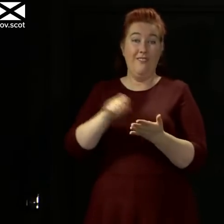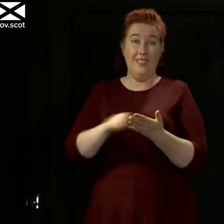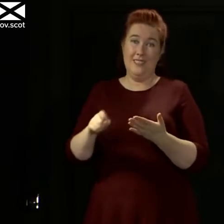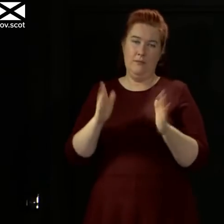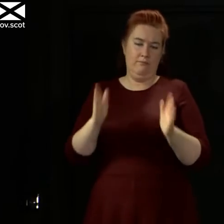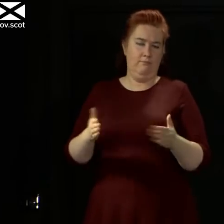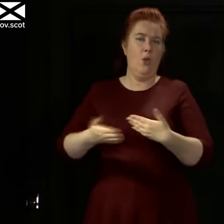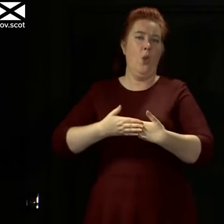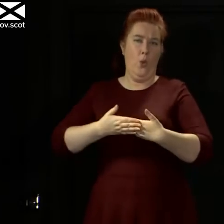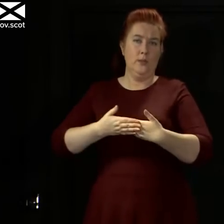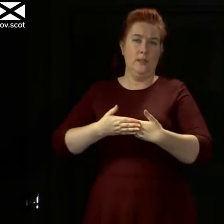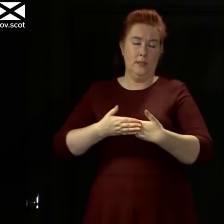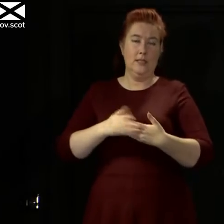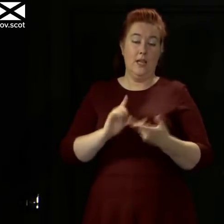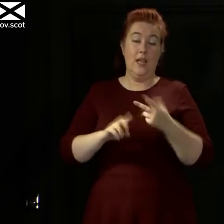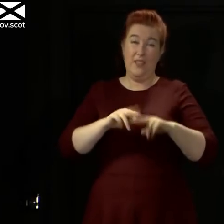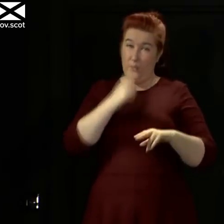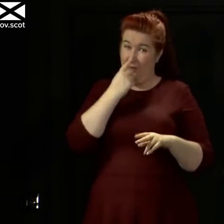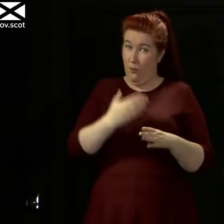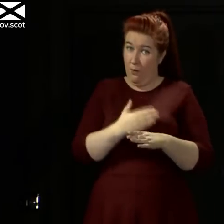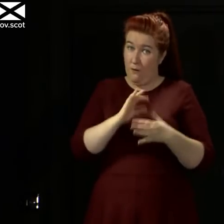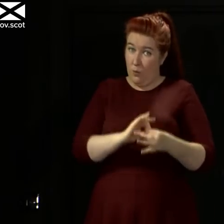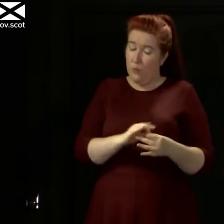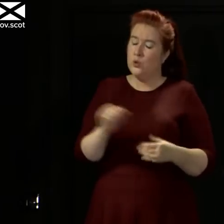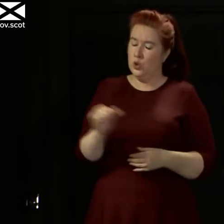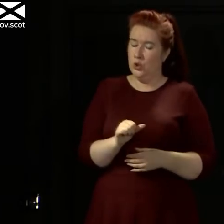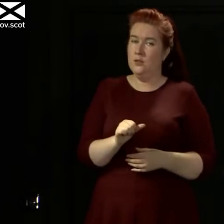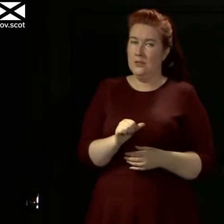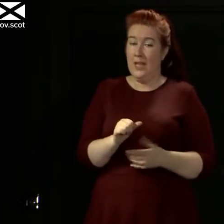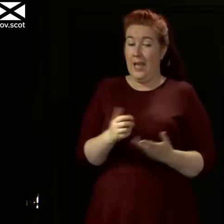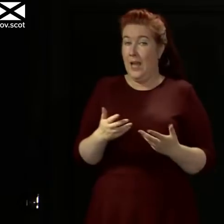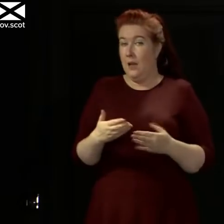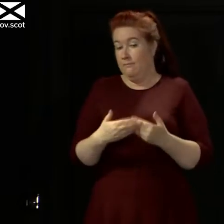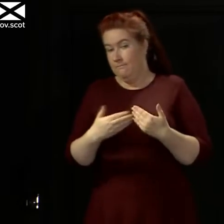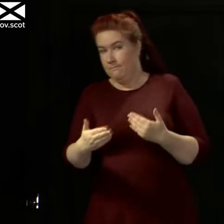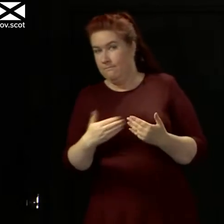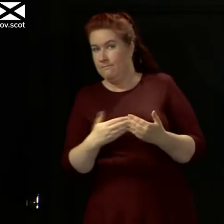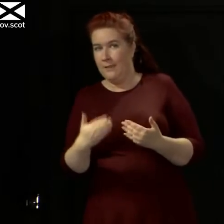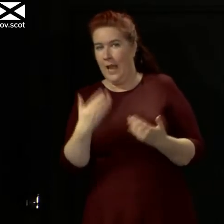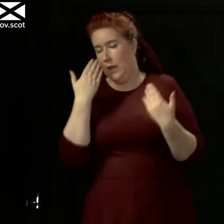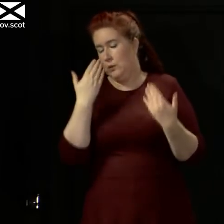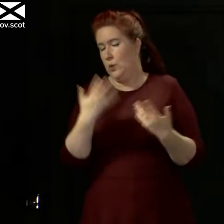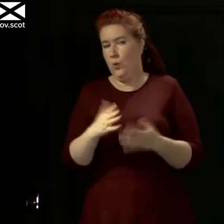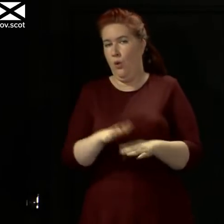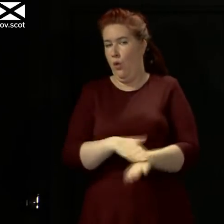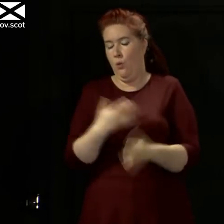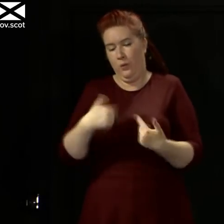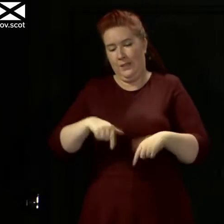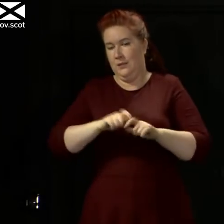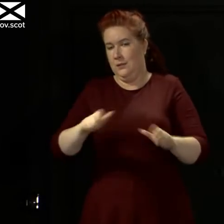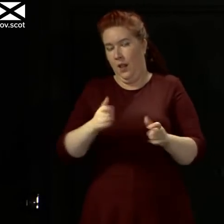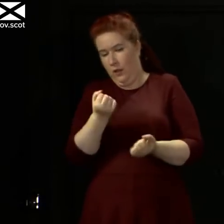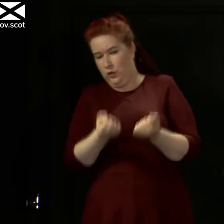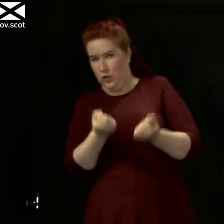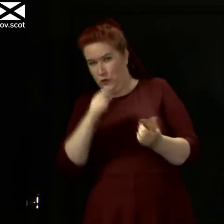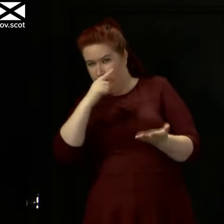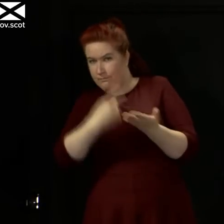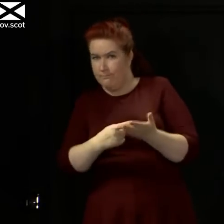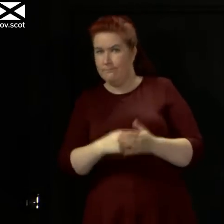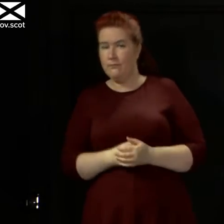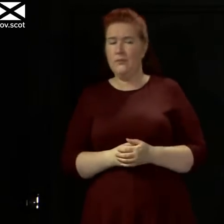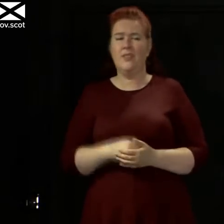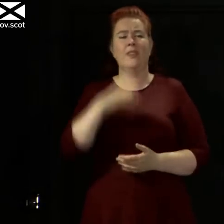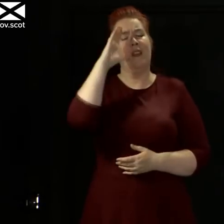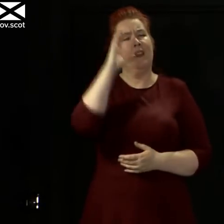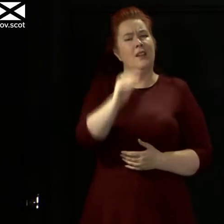longer that is likely to last, I cannot say with certainty right now because we've got to judge that. Let me just say that while the Lanertshire call